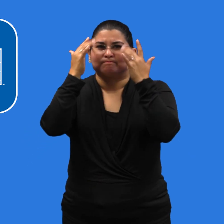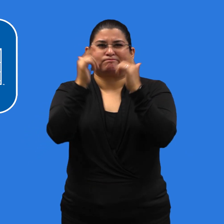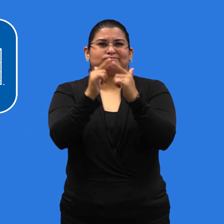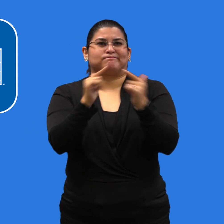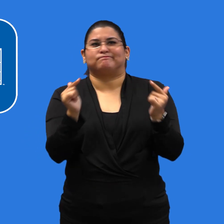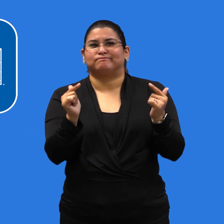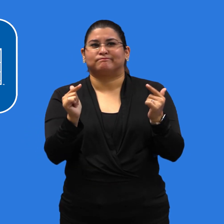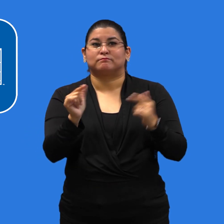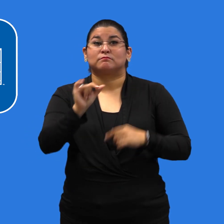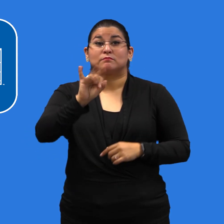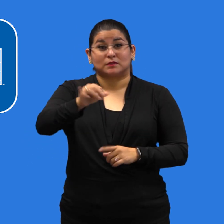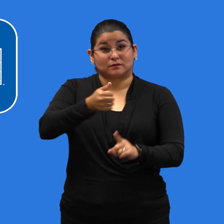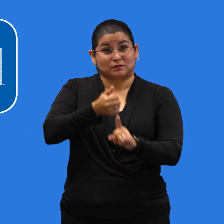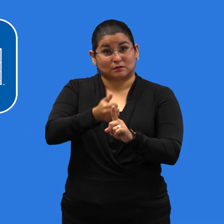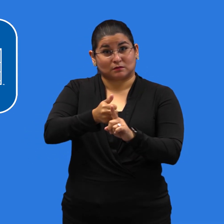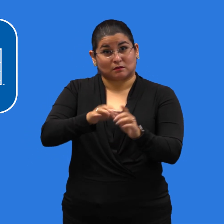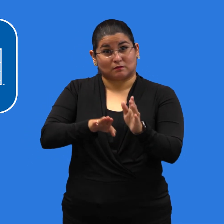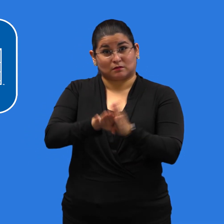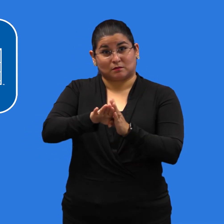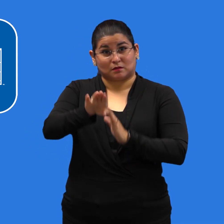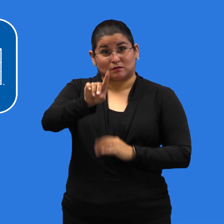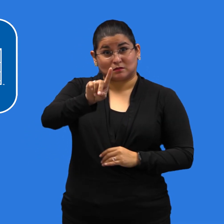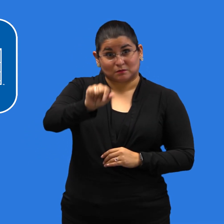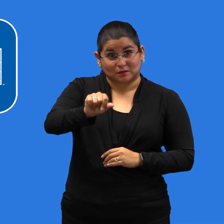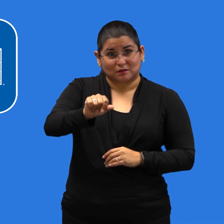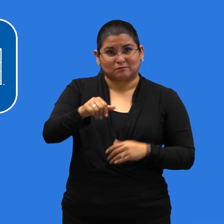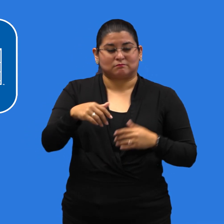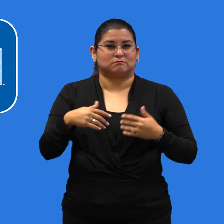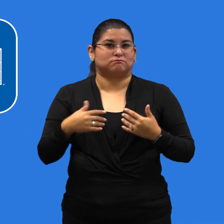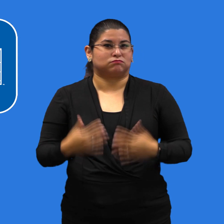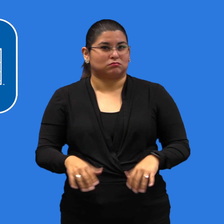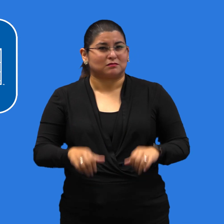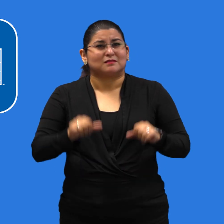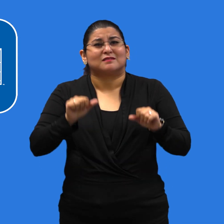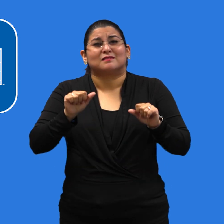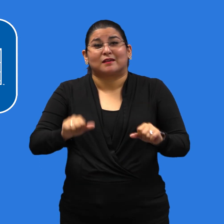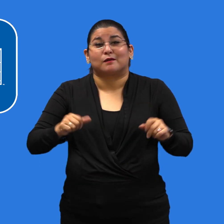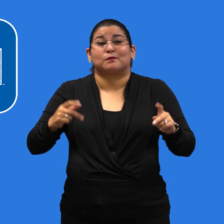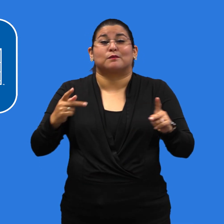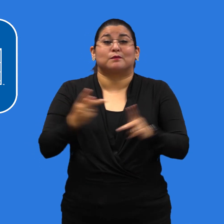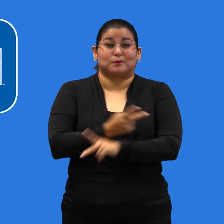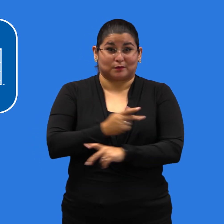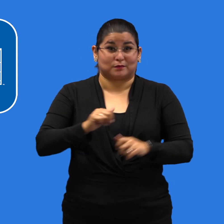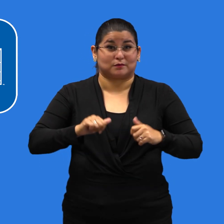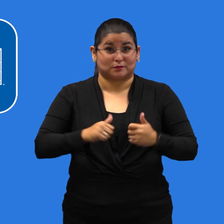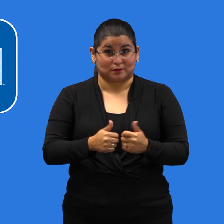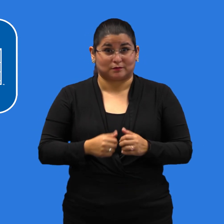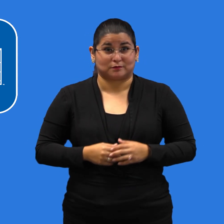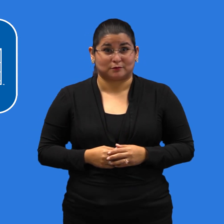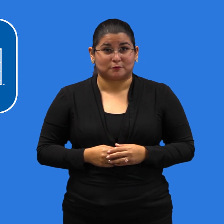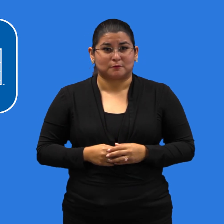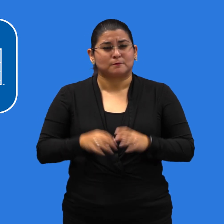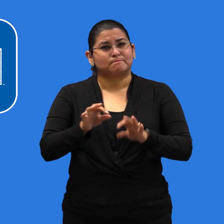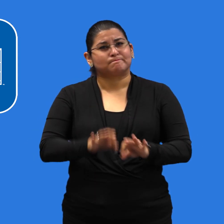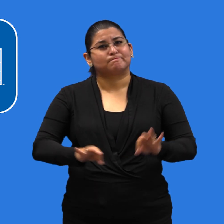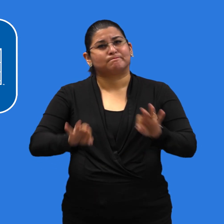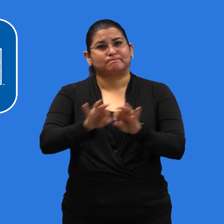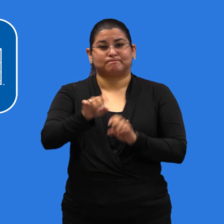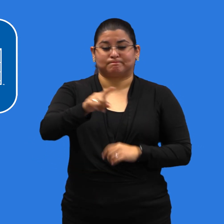disabilities. So, it is important to get them vaccinated to protect them from severe COVID-19.